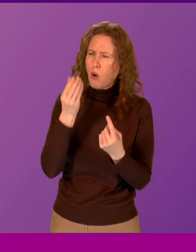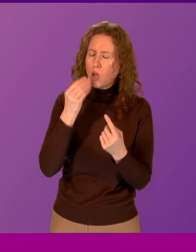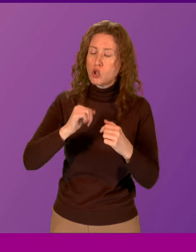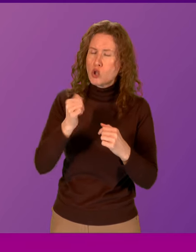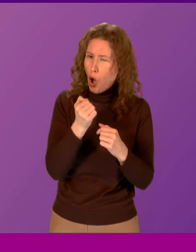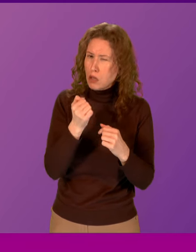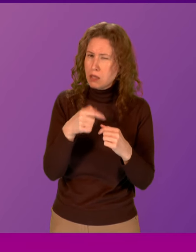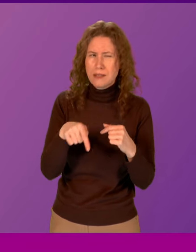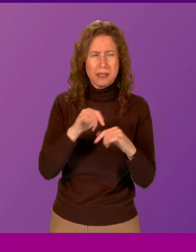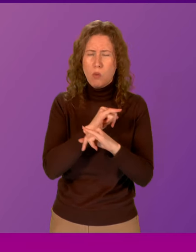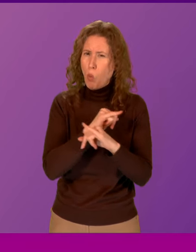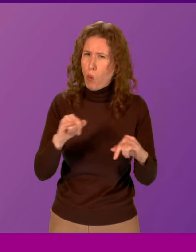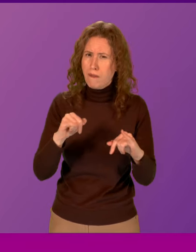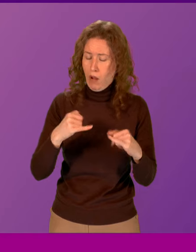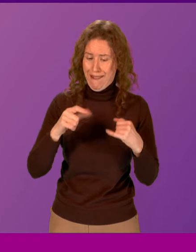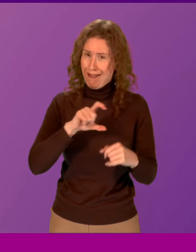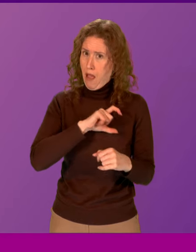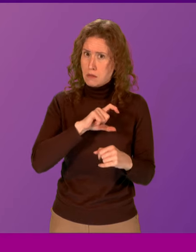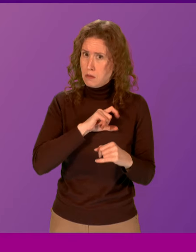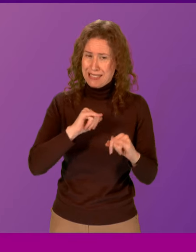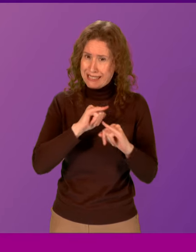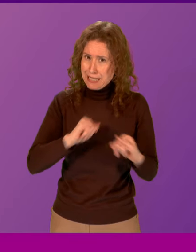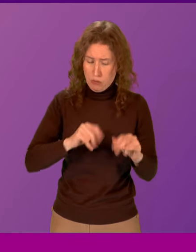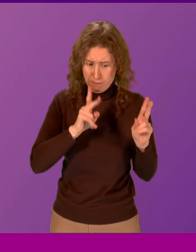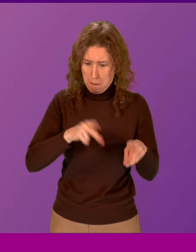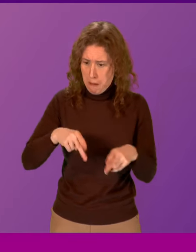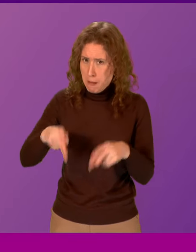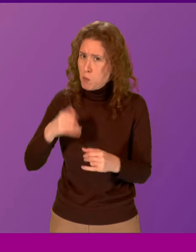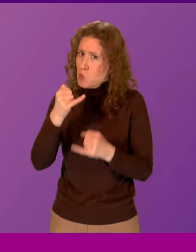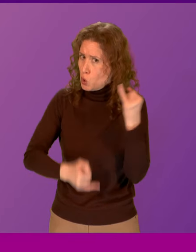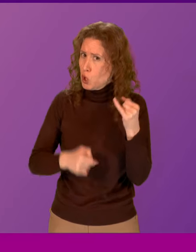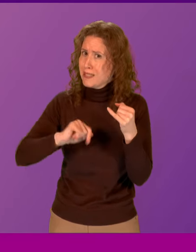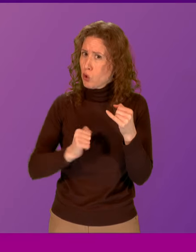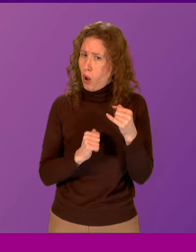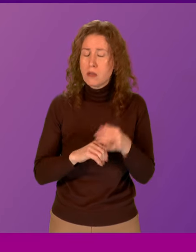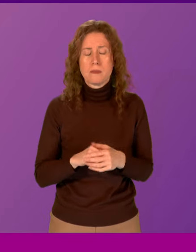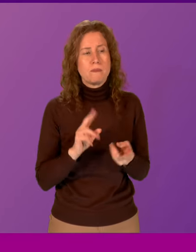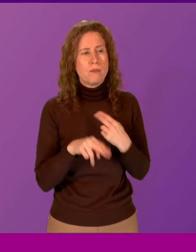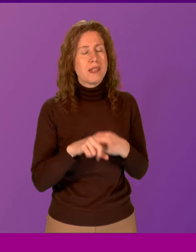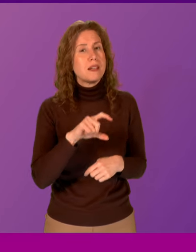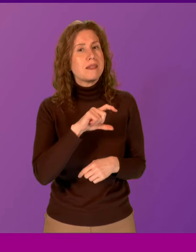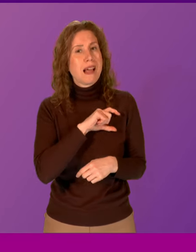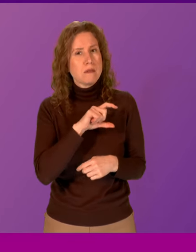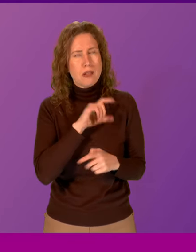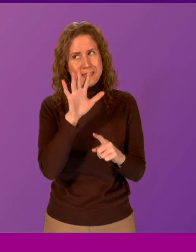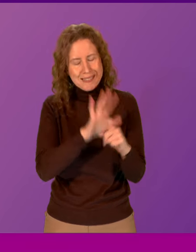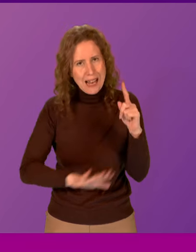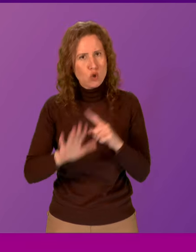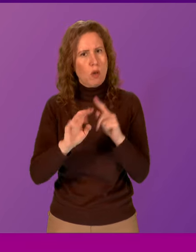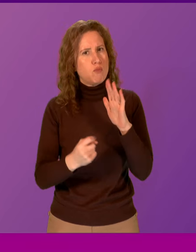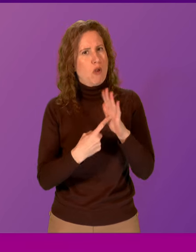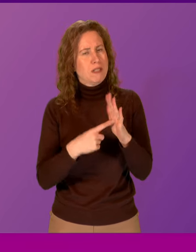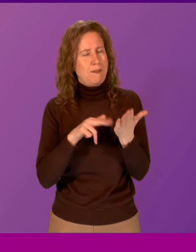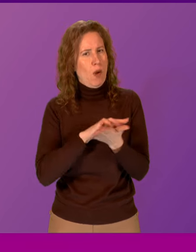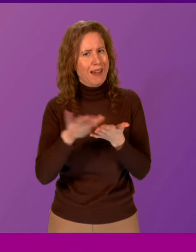among the worst survival rates for some of the most serious cancers. First Minister. Cancer remains a national priority for the